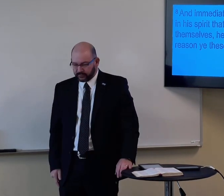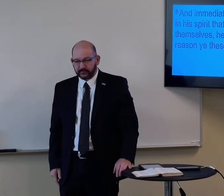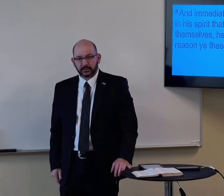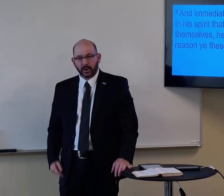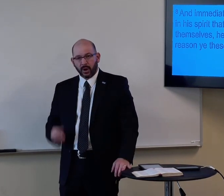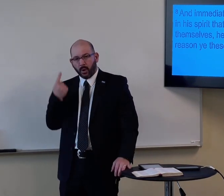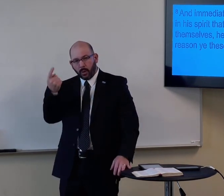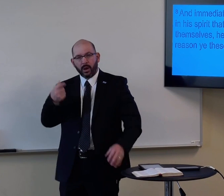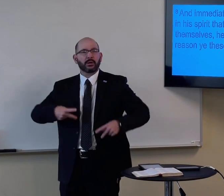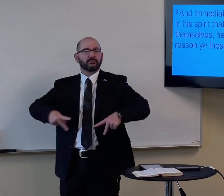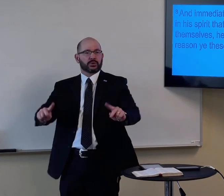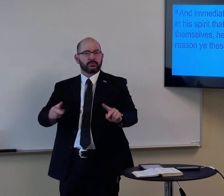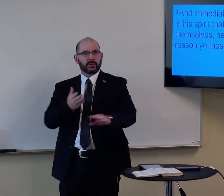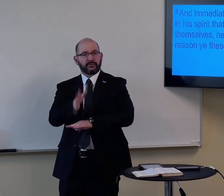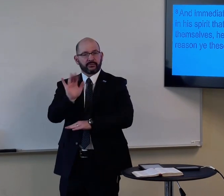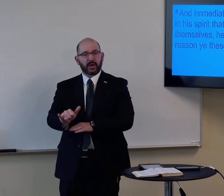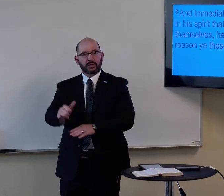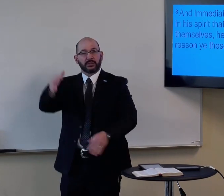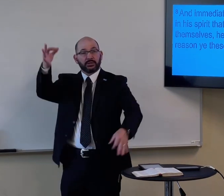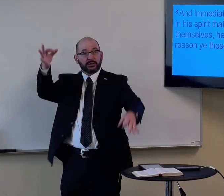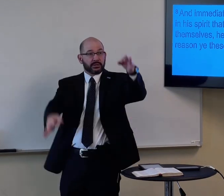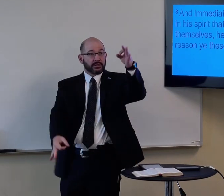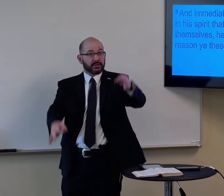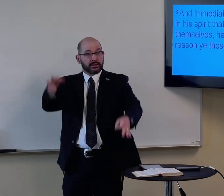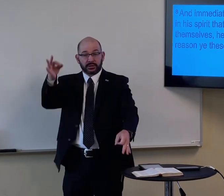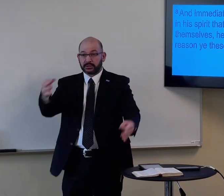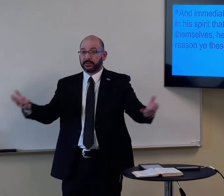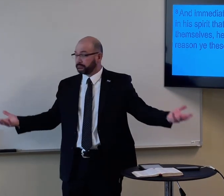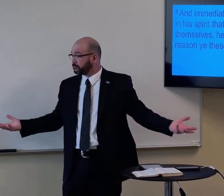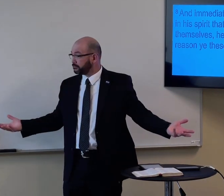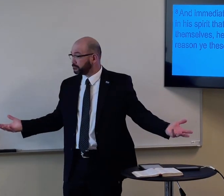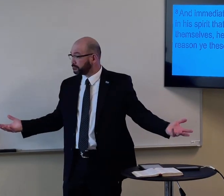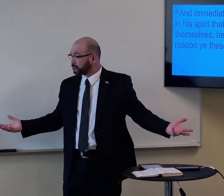life, one opportunity and after that, the judgment.